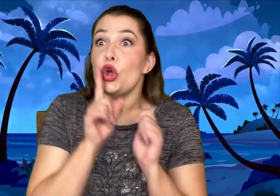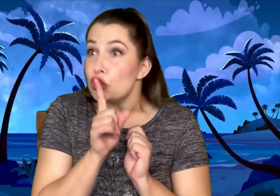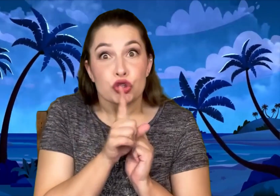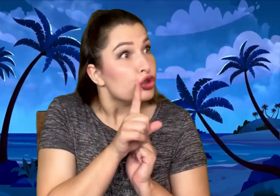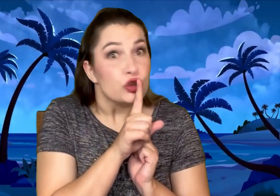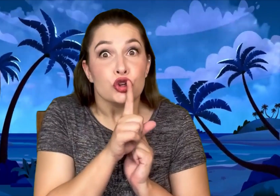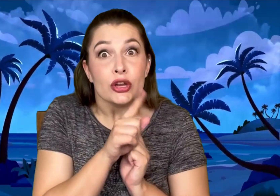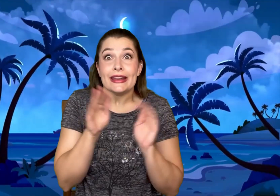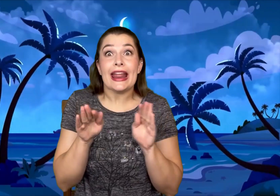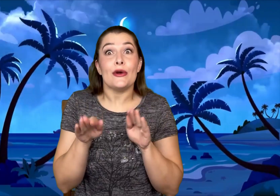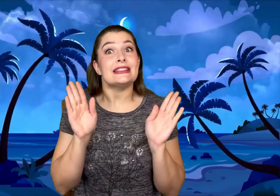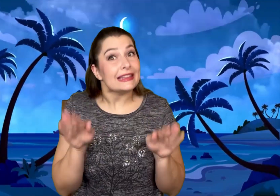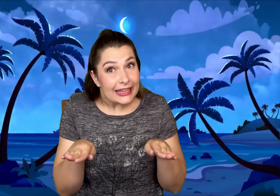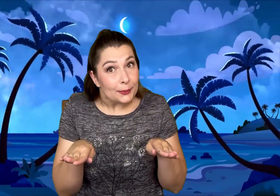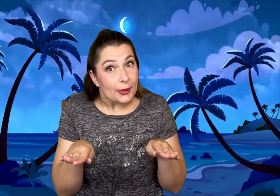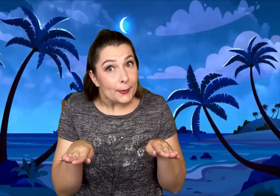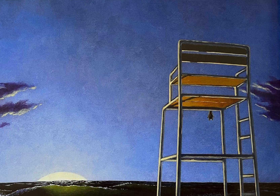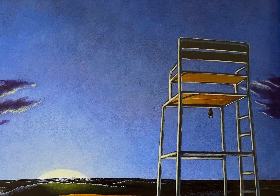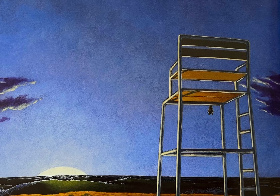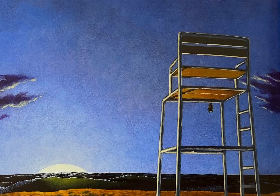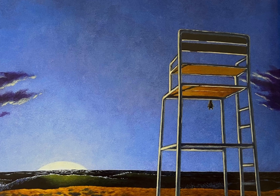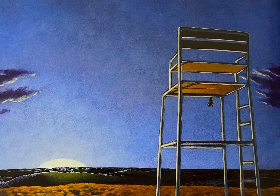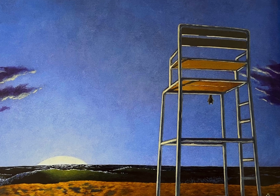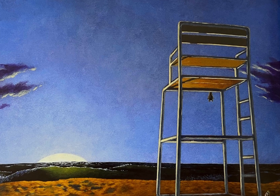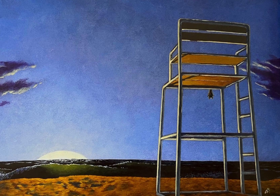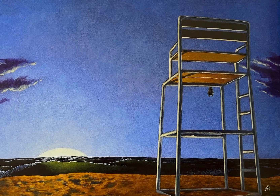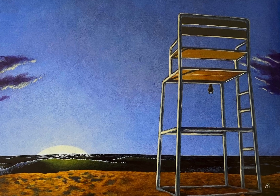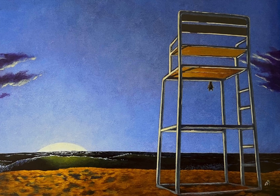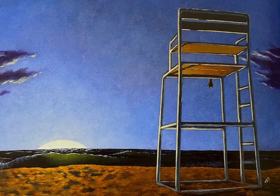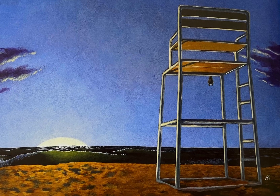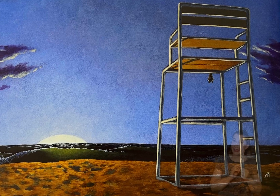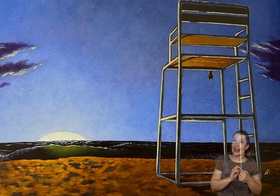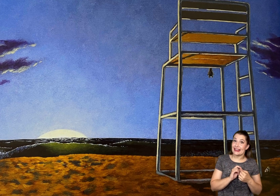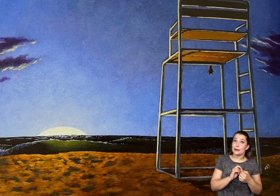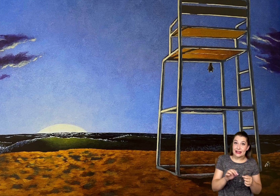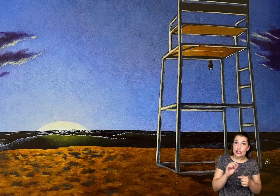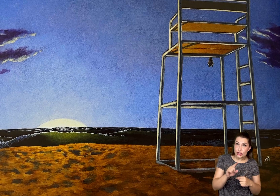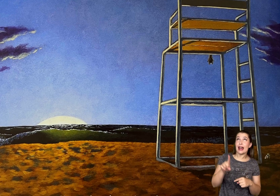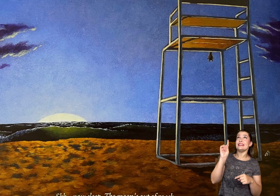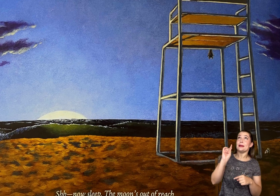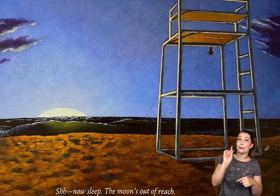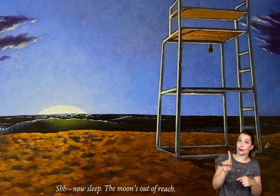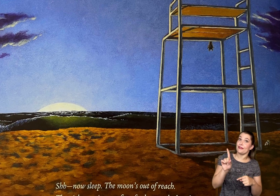Shhh! Now sleep! The moon's out of reach! The night was just perfect